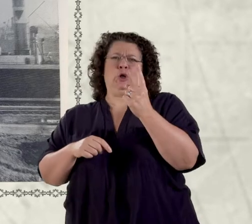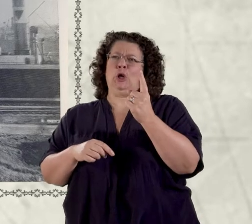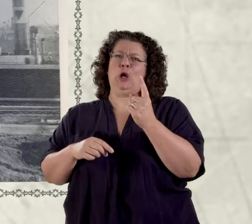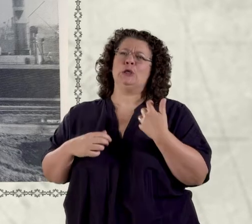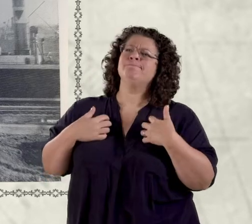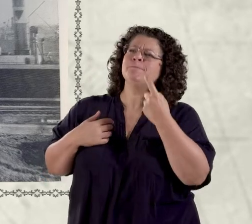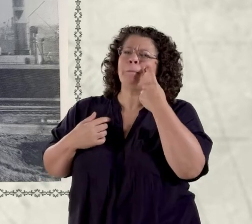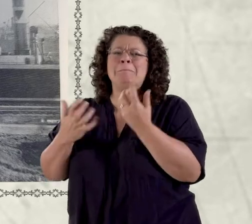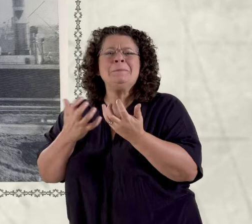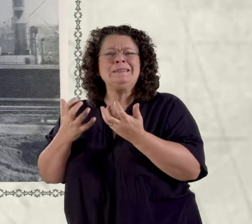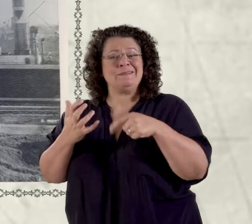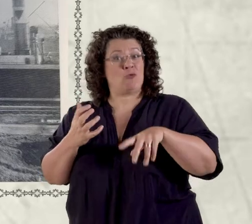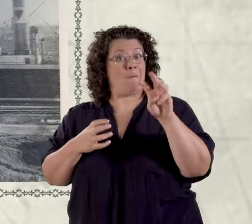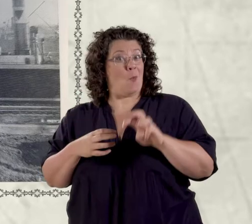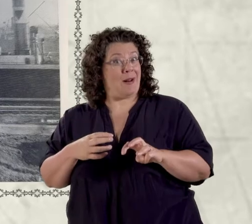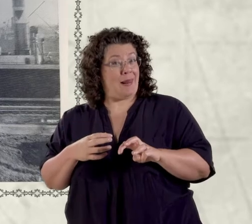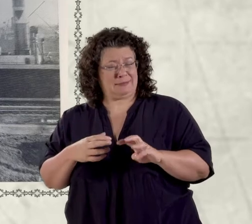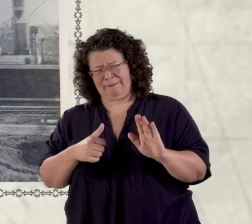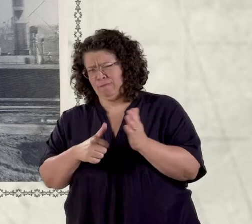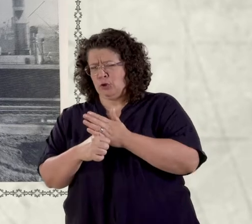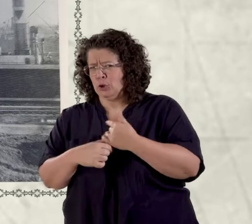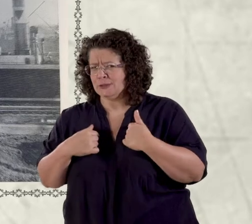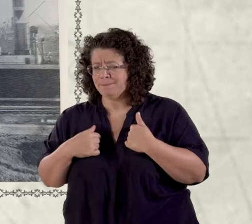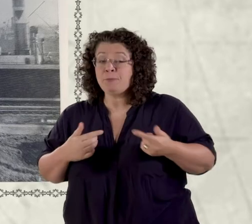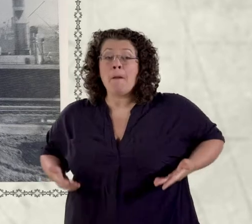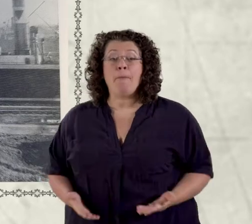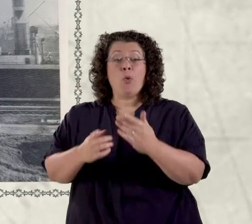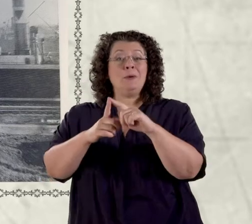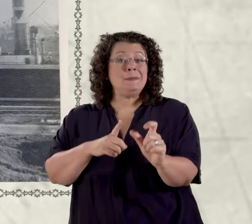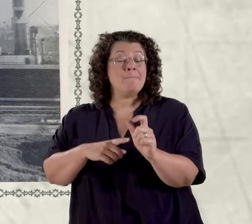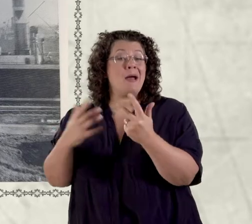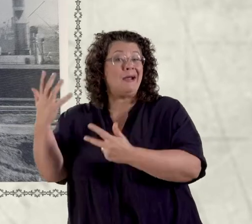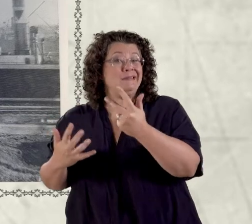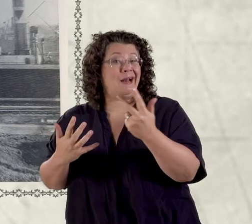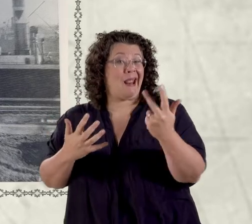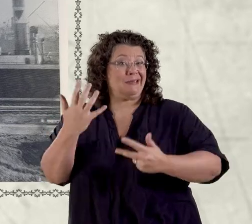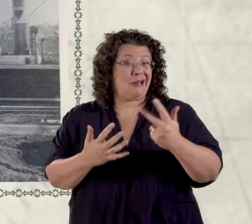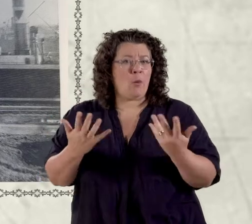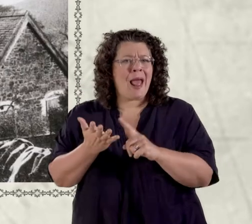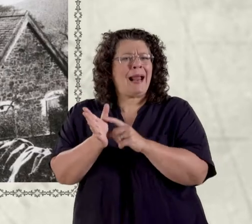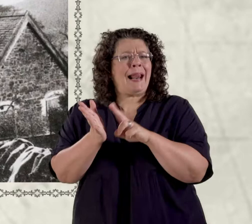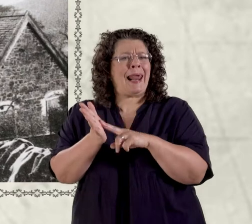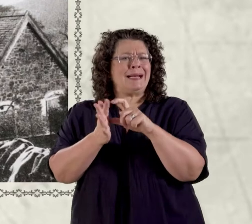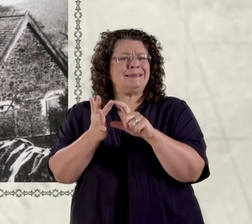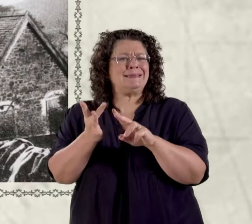december 1818 in llandinav in mid wales and home was a small farm